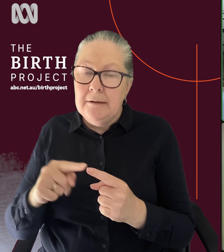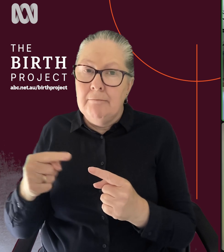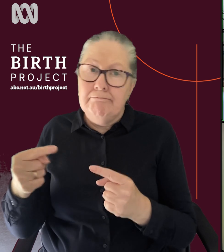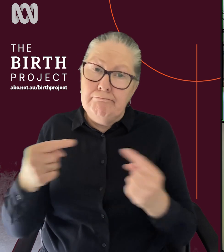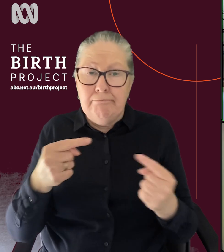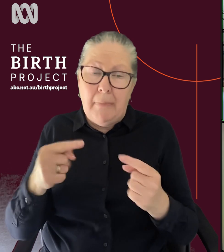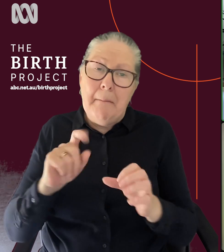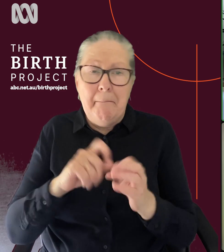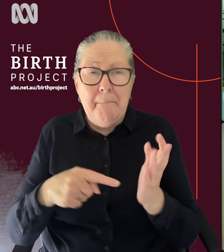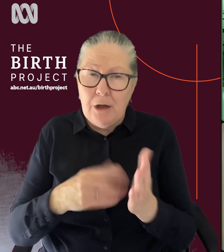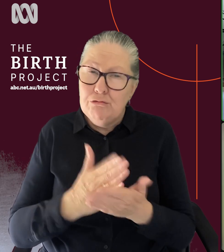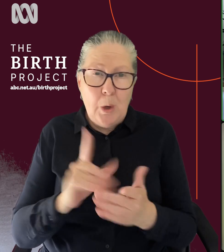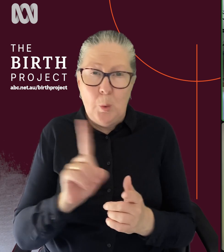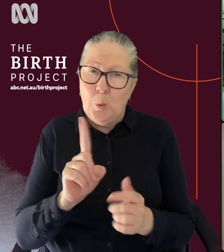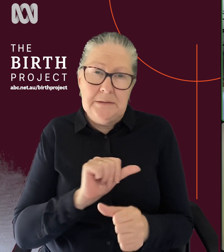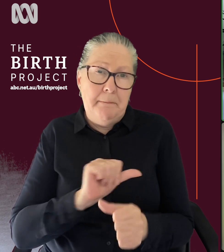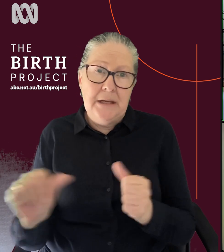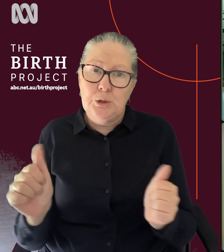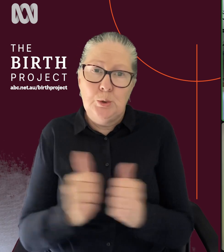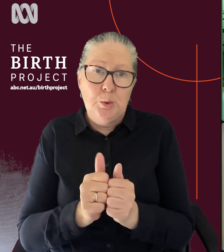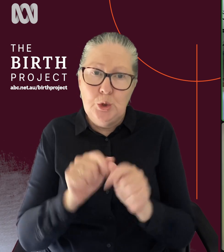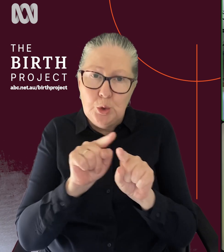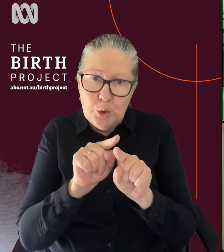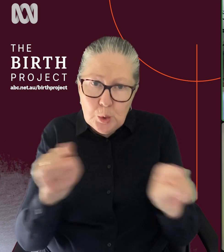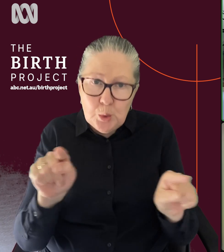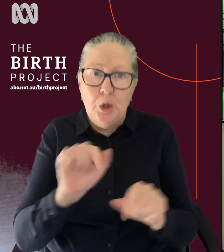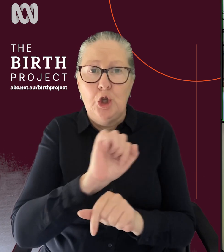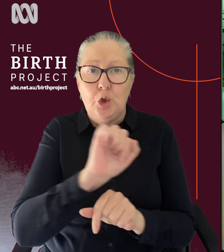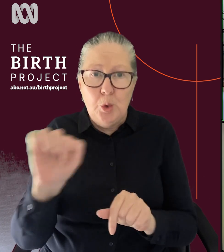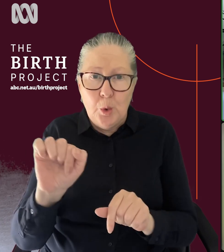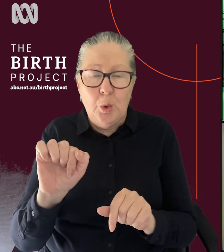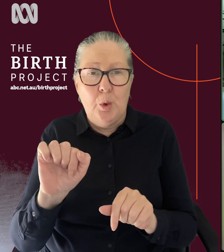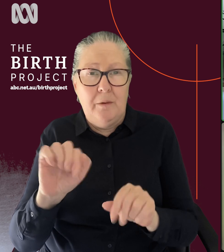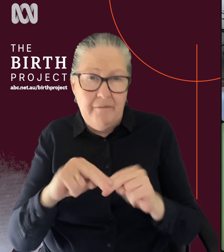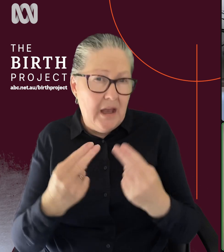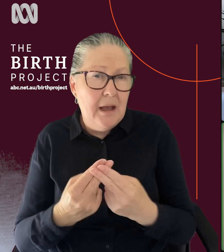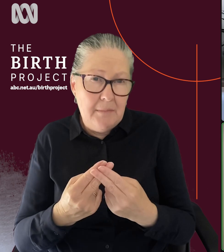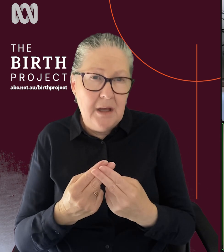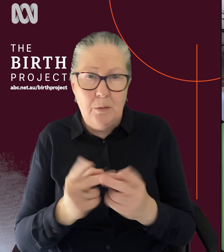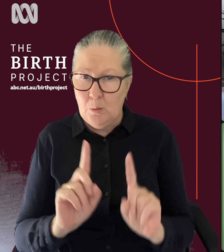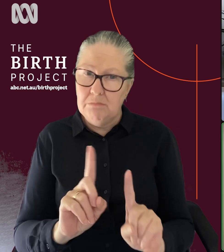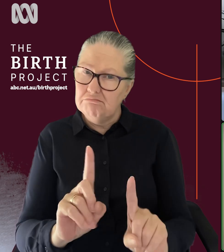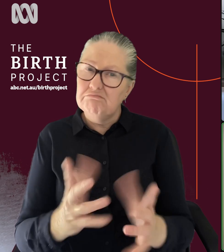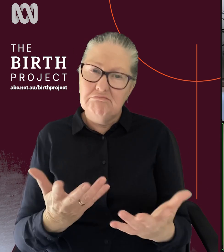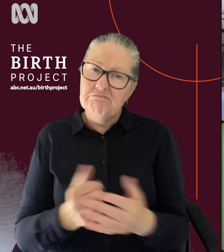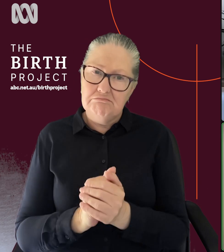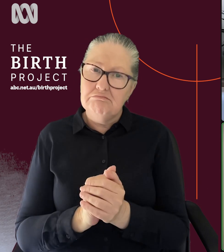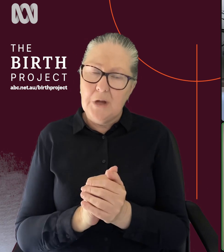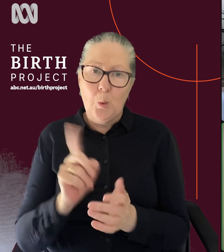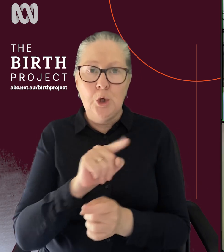but really it comes down to what best suits you, your baby and, and your family, you know, structure, isn't it? It's, um, whatever, whatever you